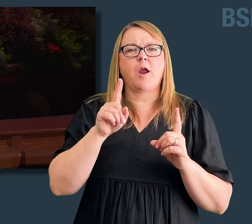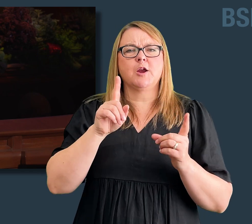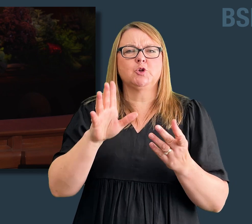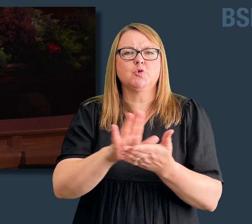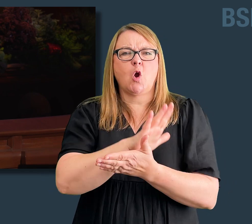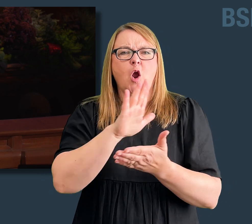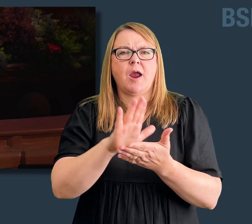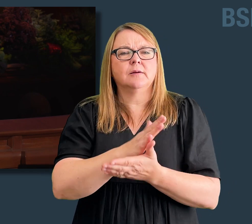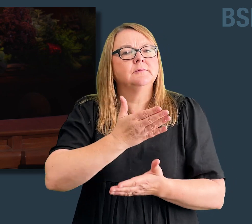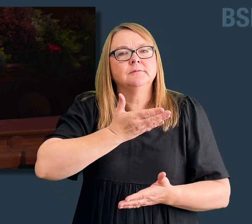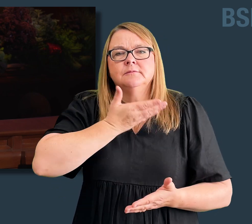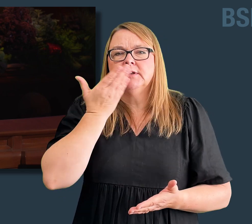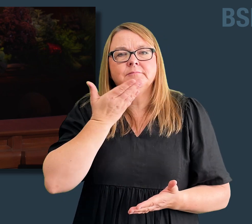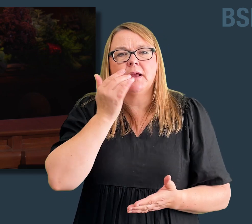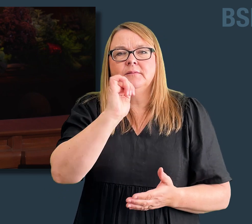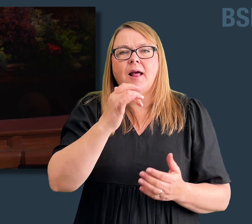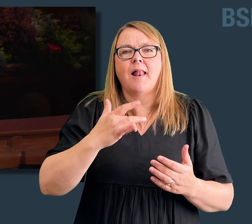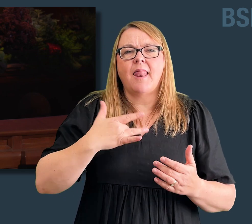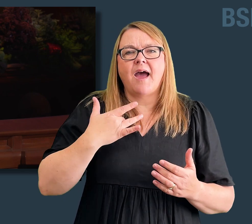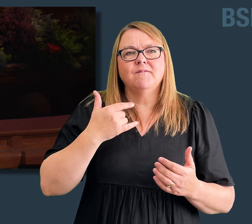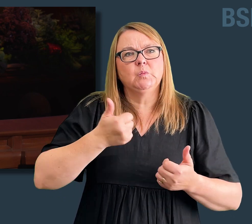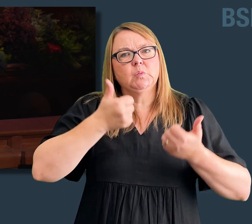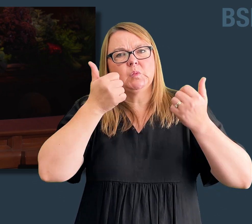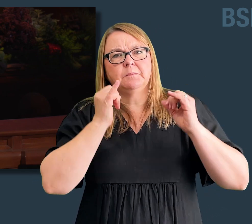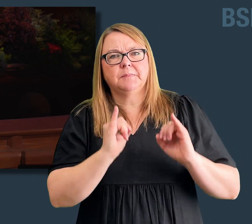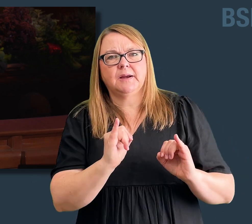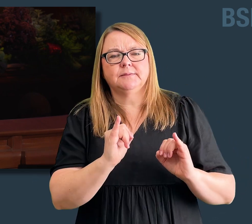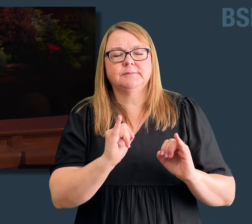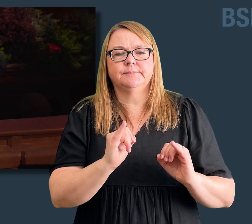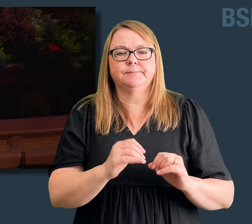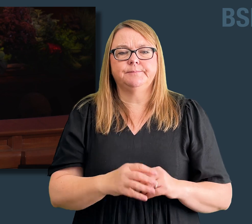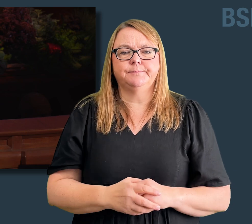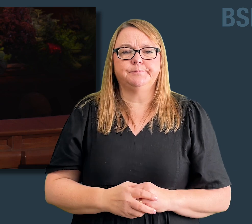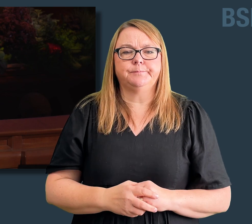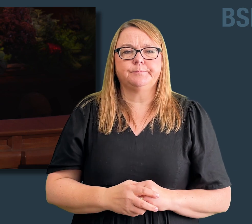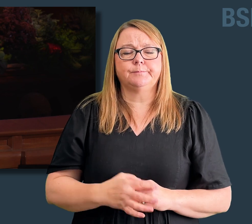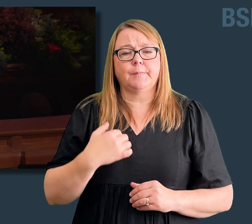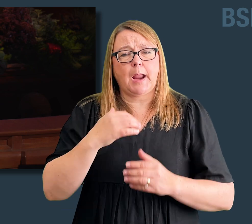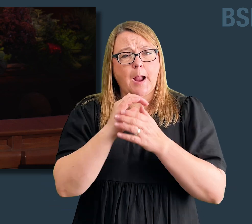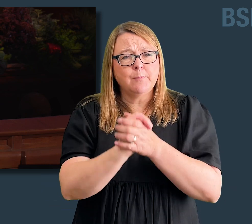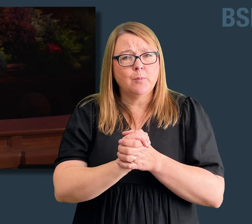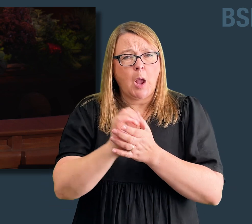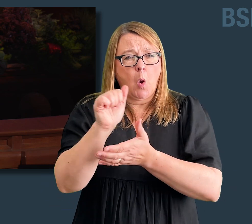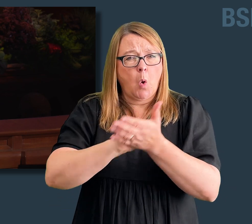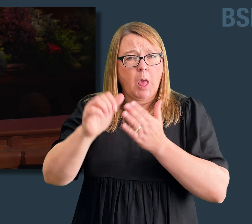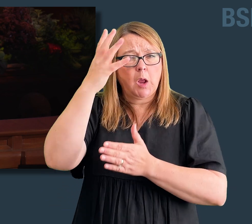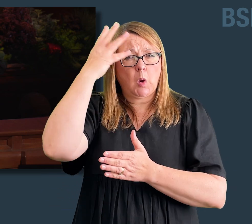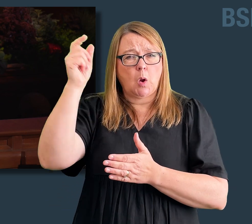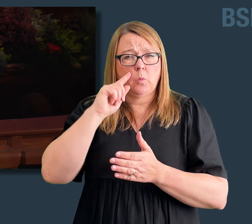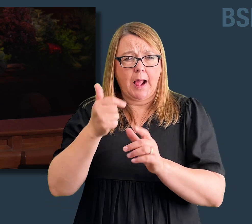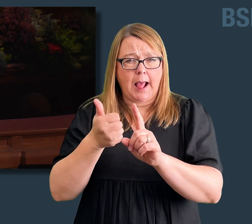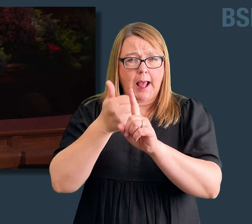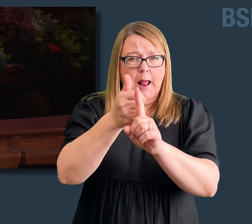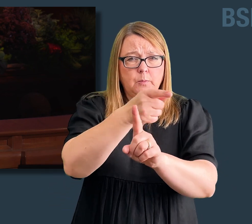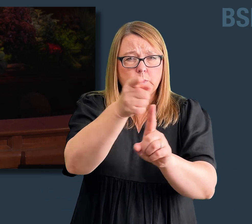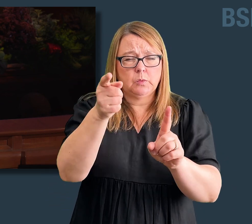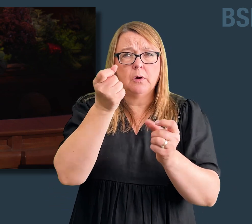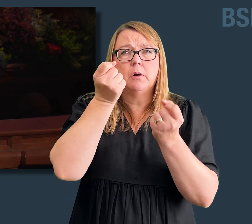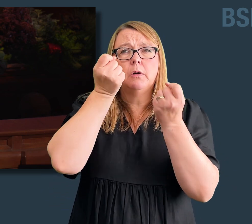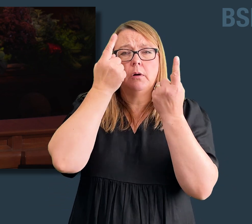regardless of what is happening or not happening in our lives. I pray that the Holy Ghost will help each